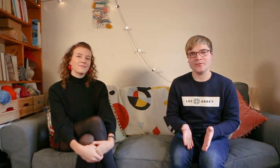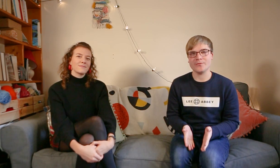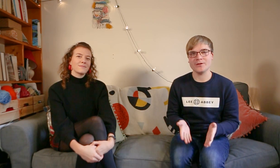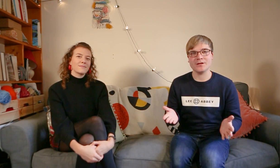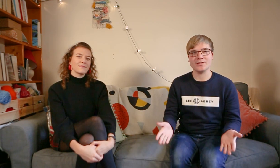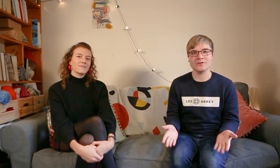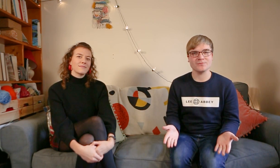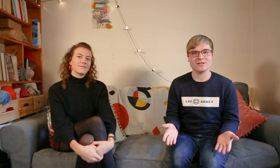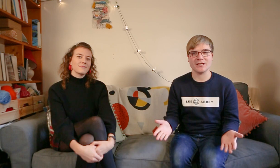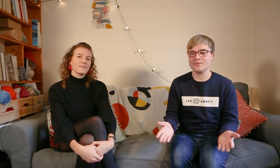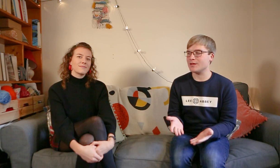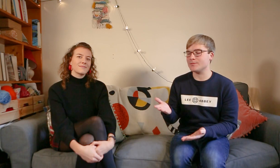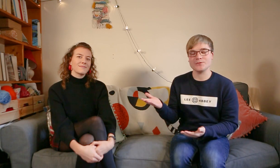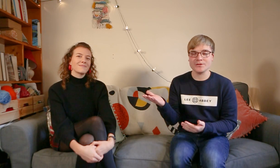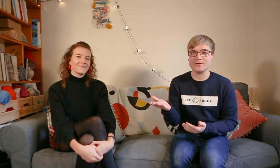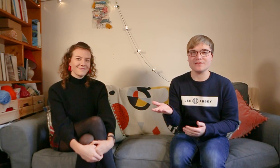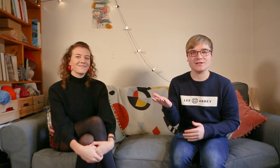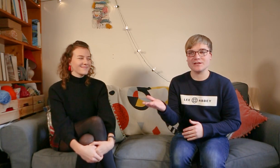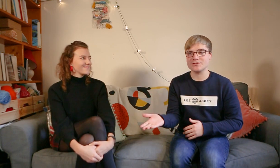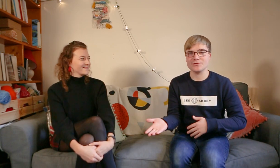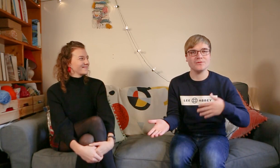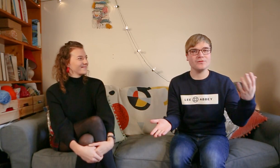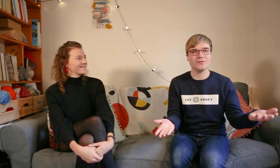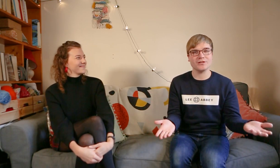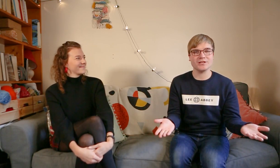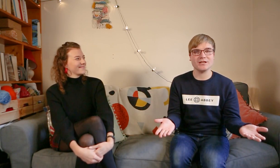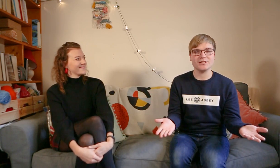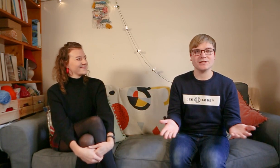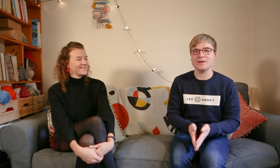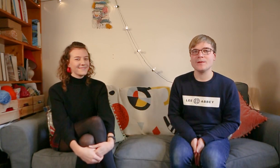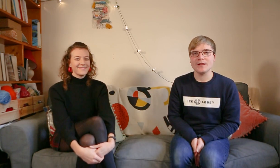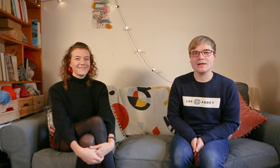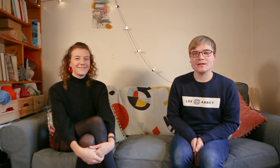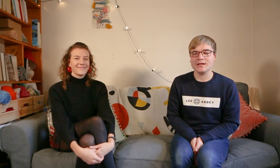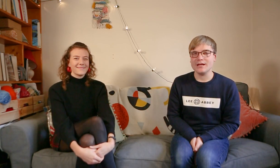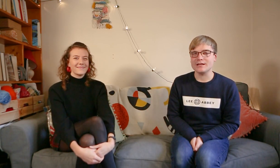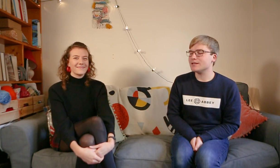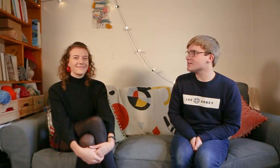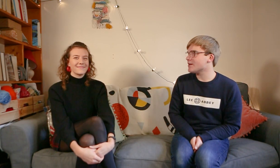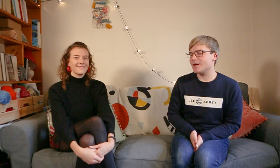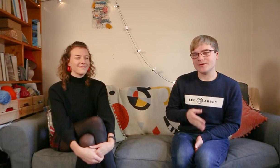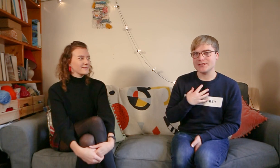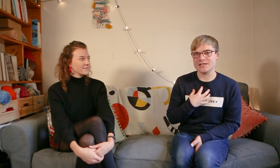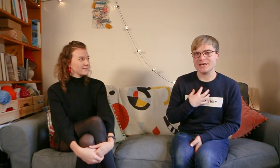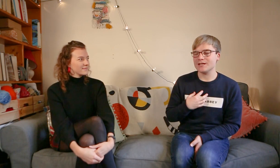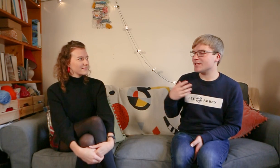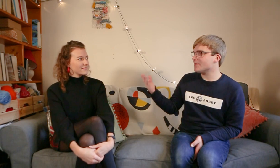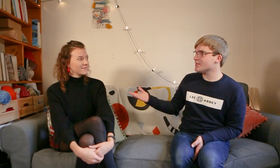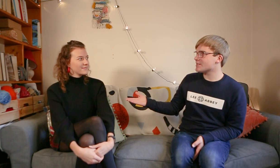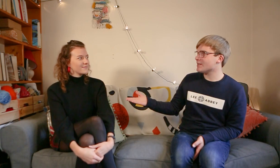popular Christmas carol that I'm sure you might have sung in school or at church. Yeah, so I'm going to sing and Millie's going